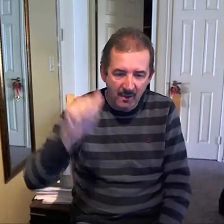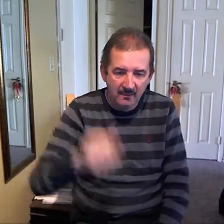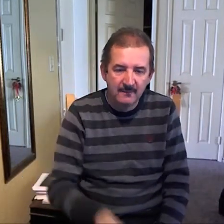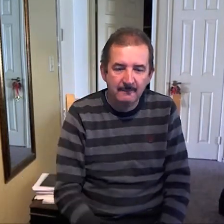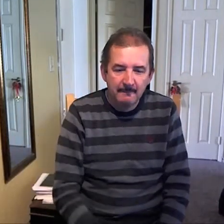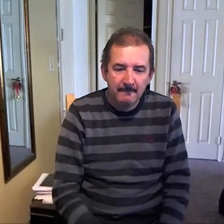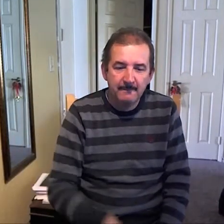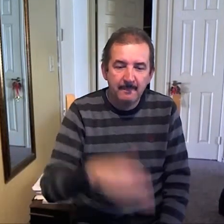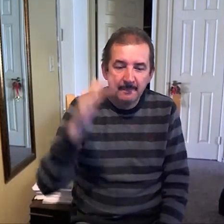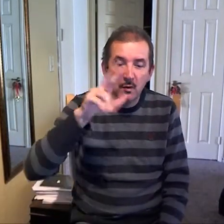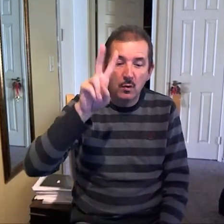It's awkward.